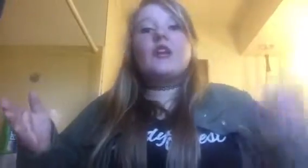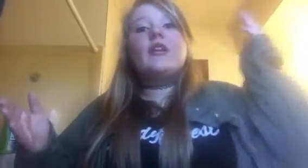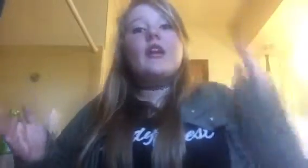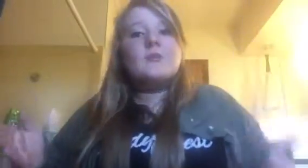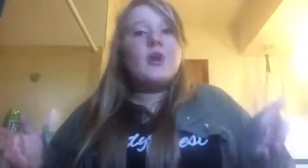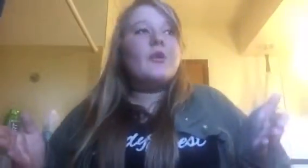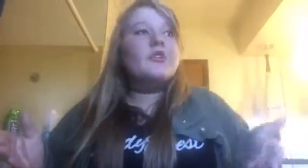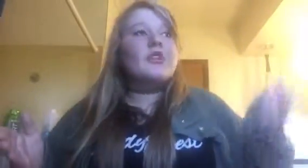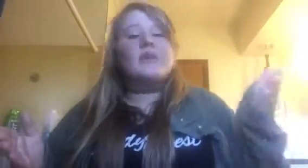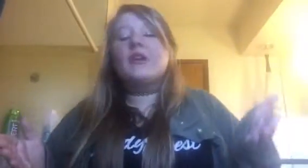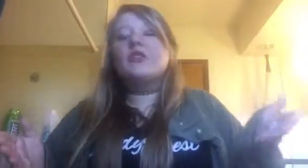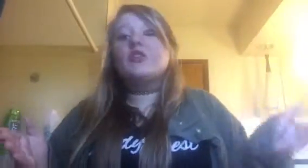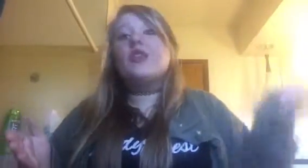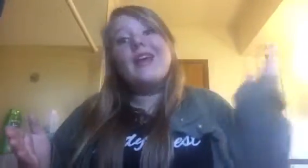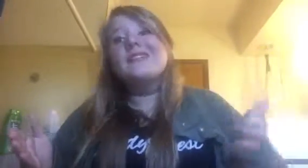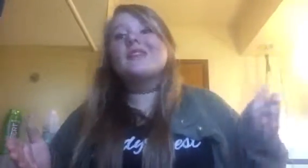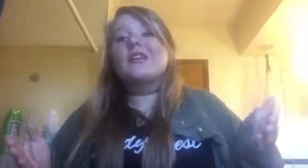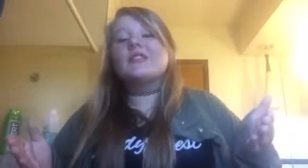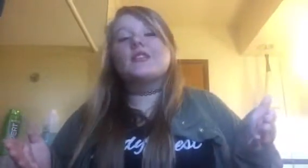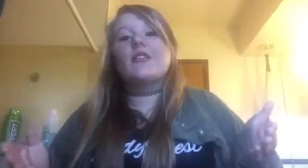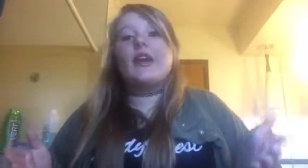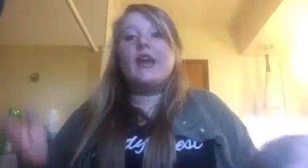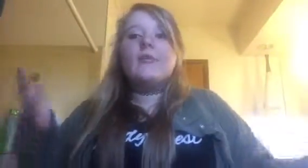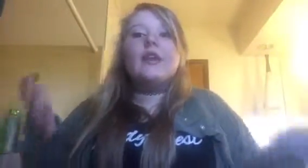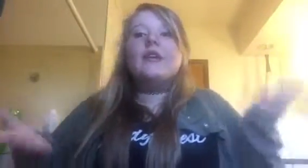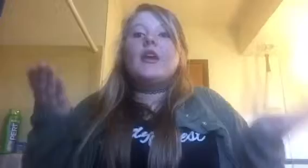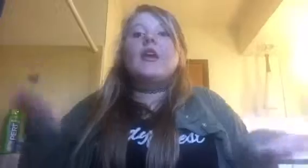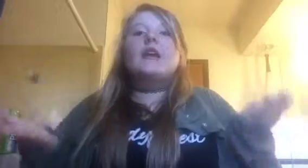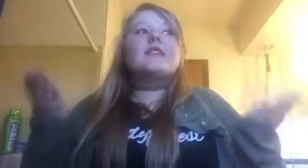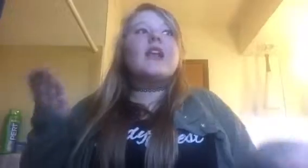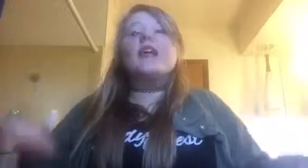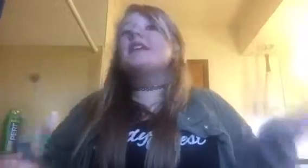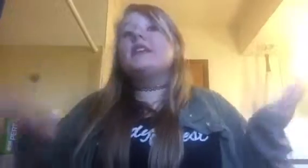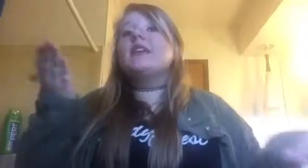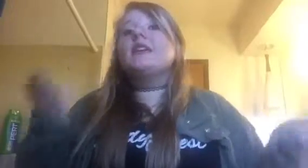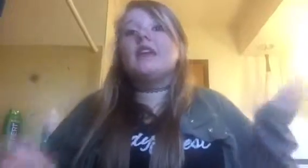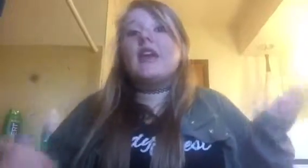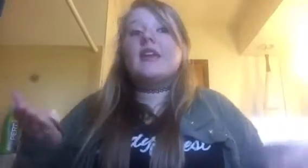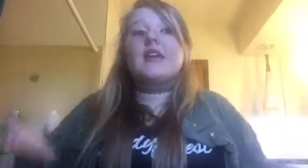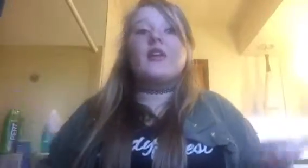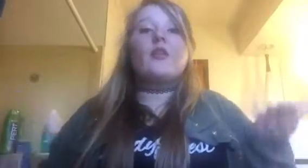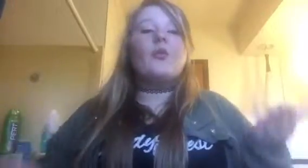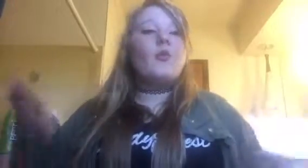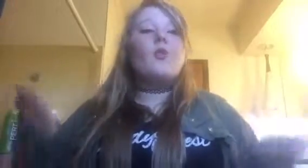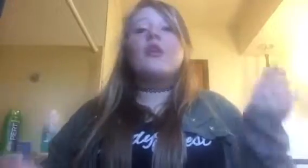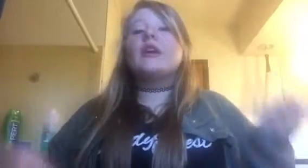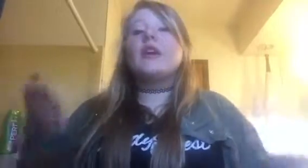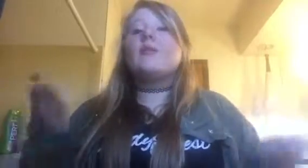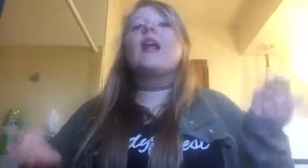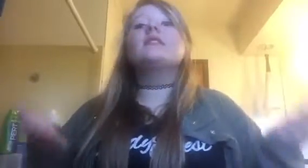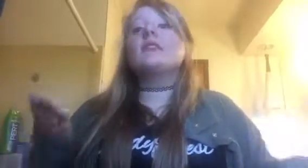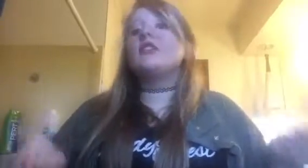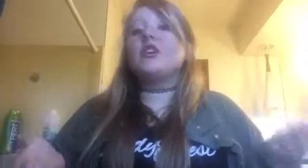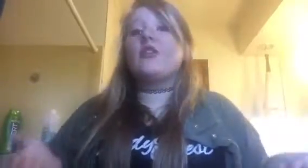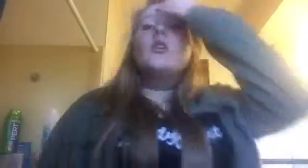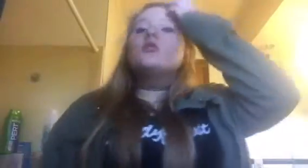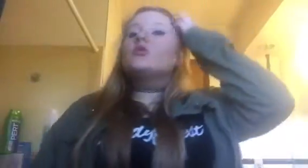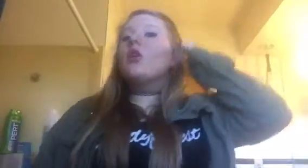grade, smart person gets to be in control, and still gets a good grade. I mean, it's kind of like the yin and the yang here. We're working and balancing each other. So,